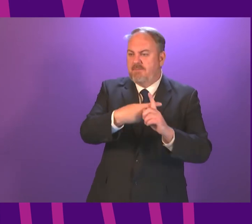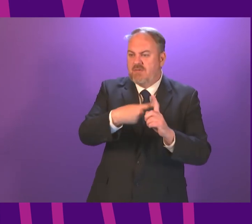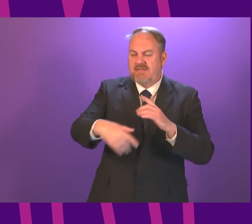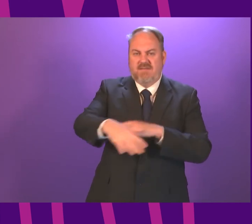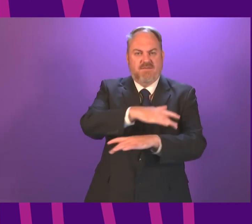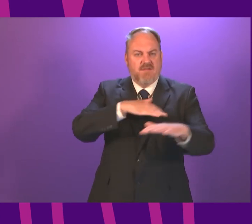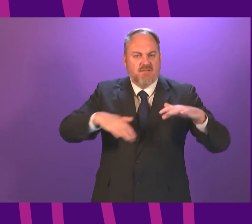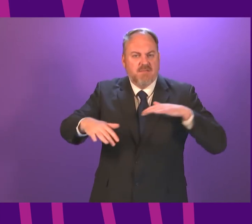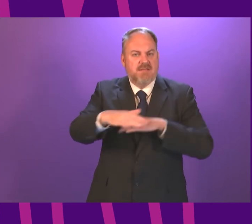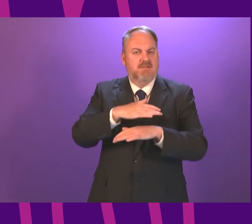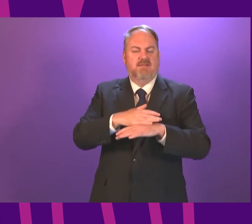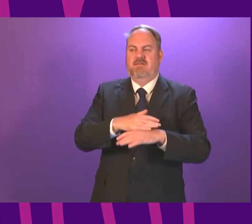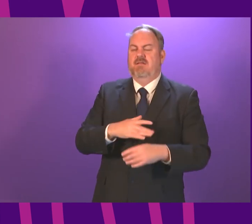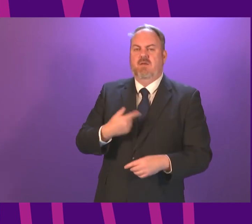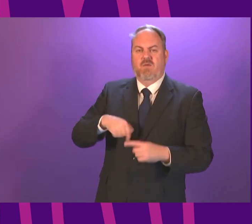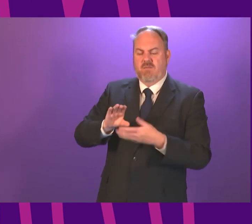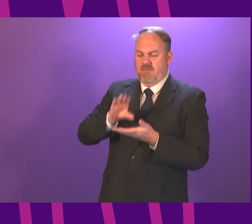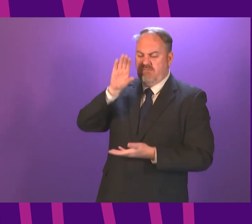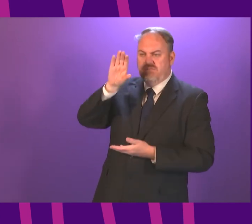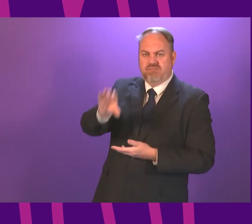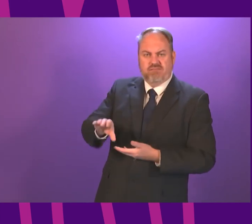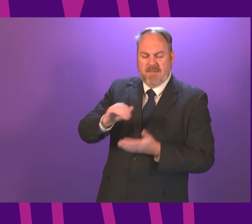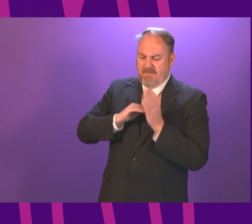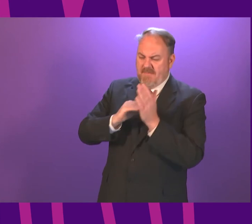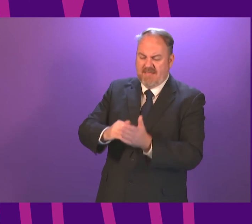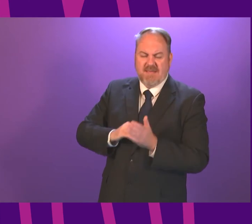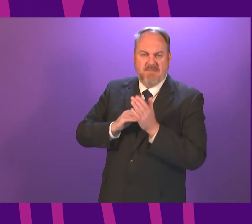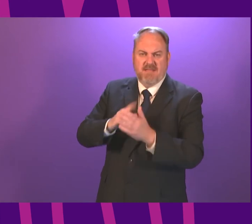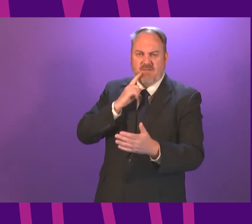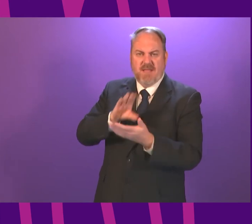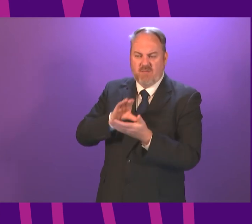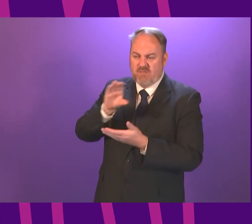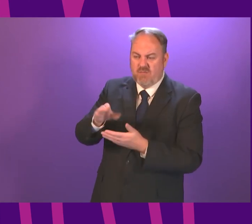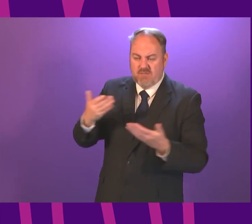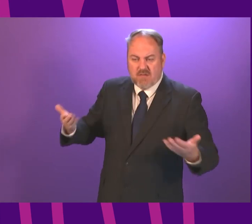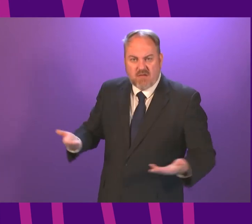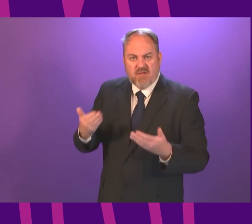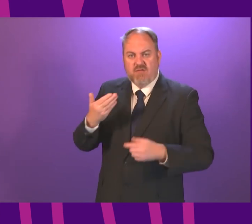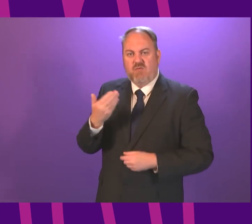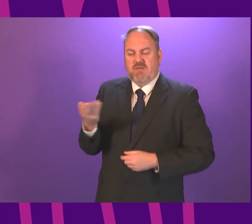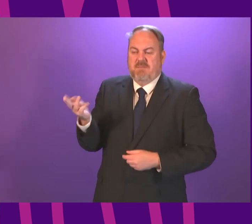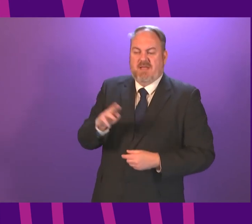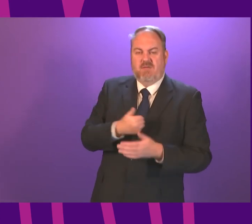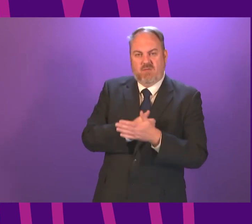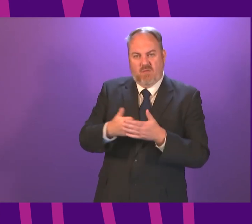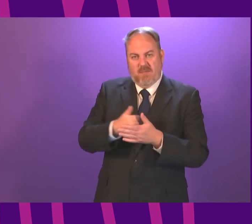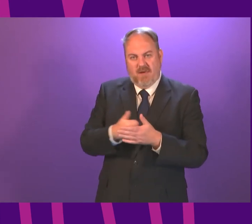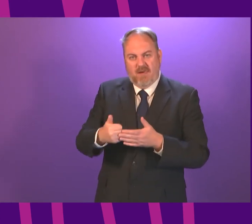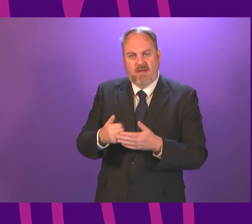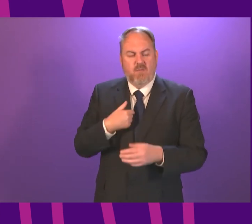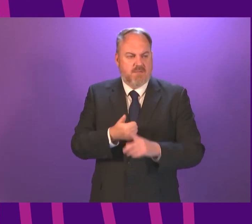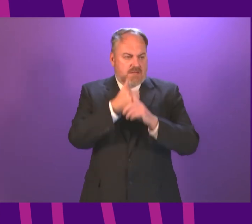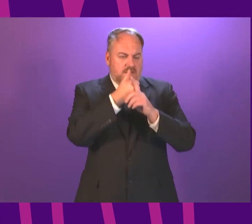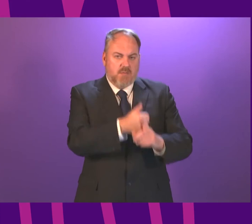committed over £400 million to education recovery, introduced a support package for schools, including a very important focus on mental